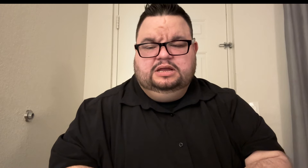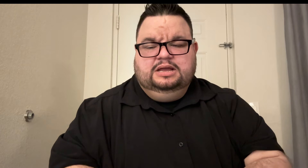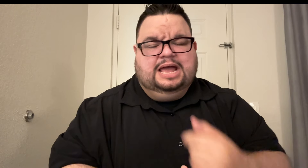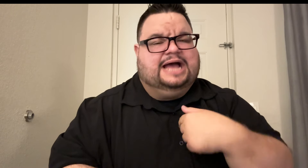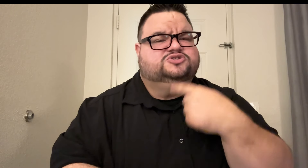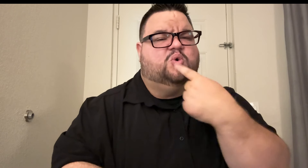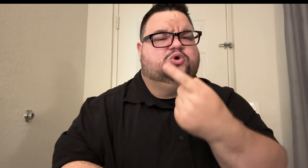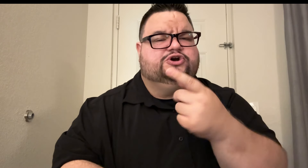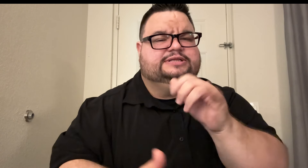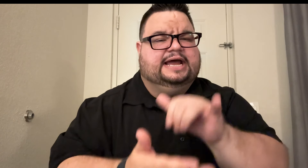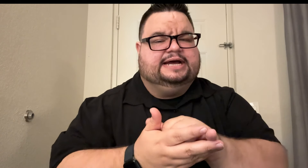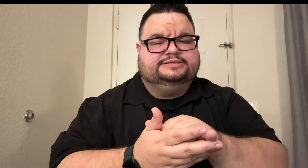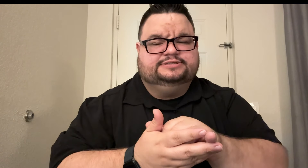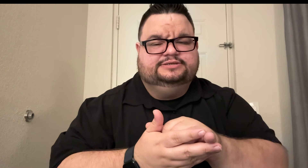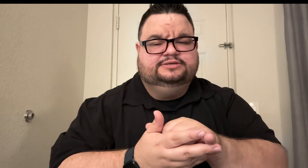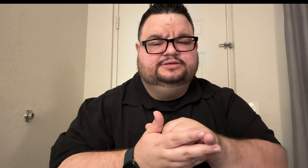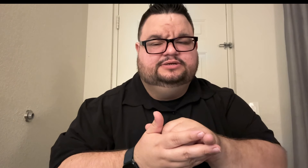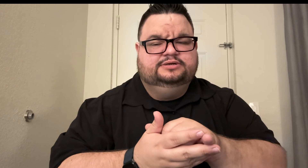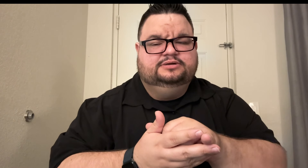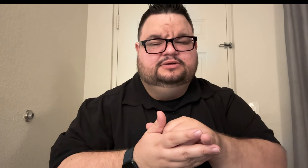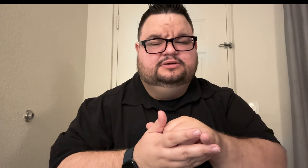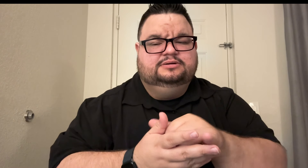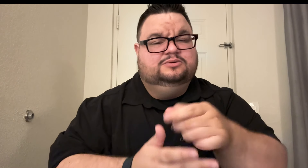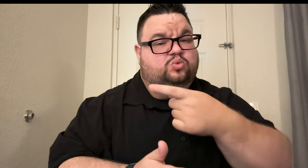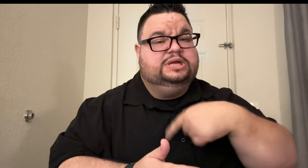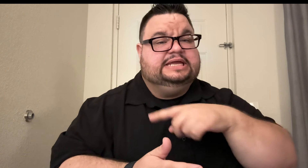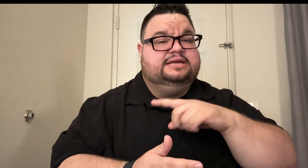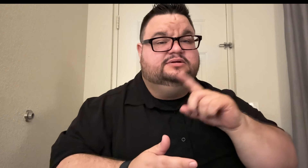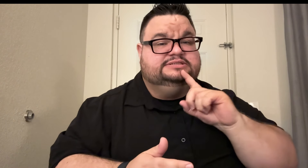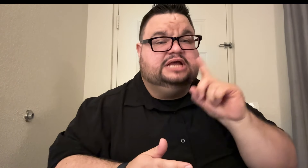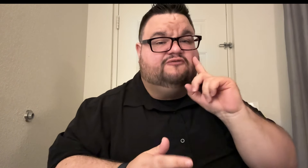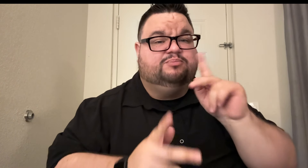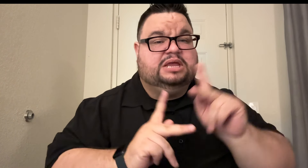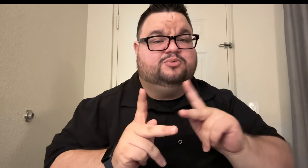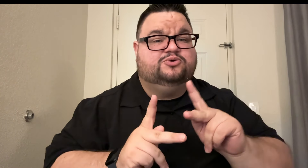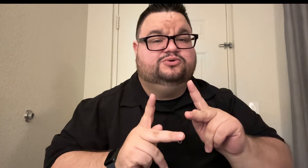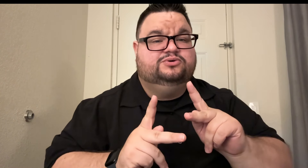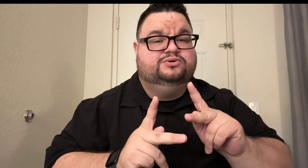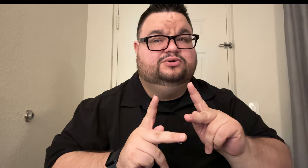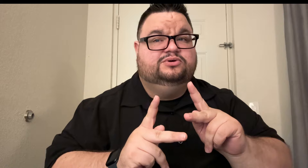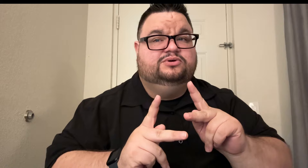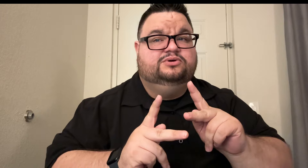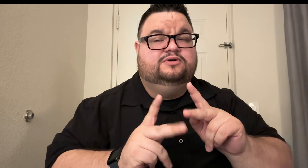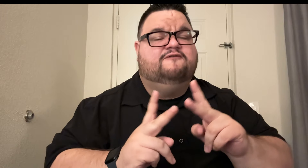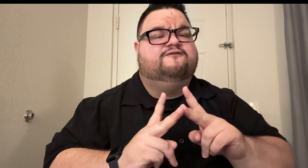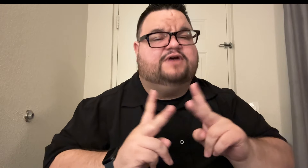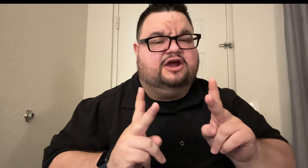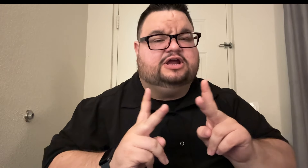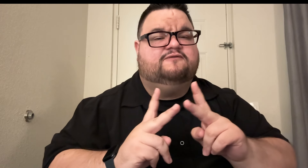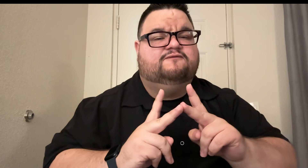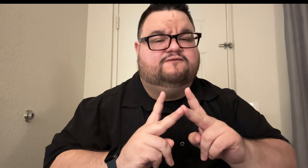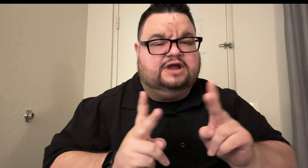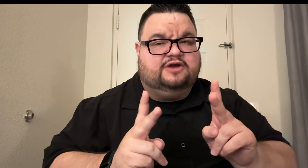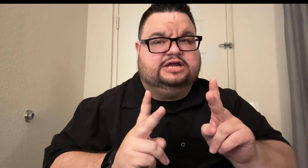I told her that we deaf people are very, very